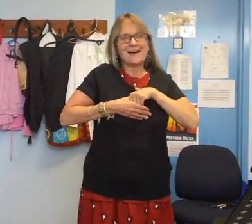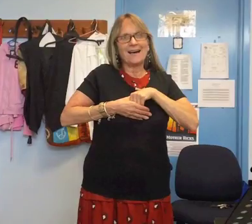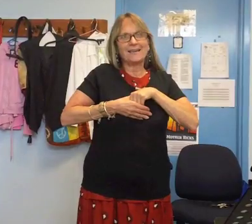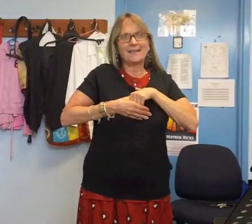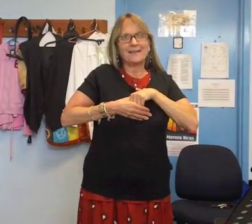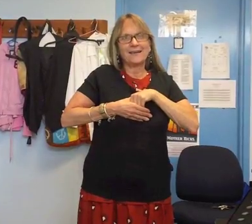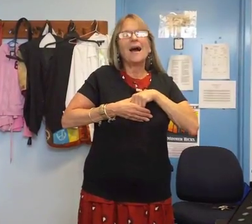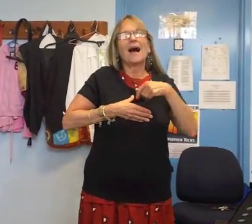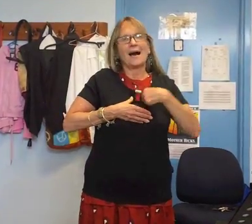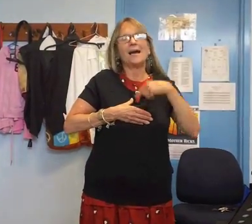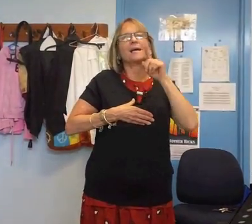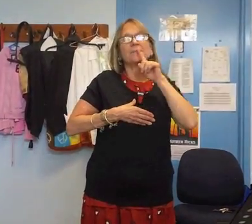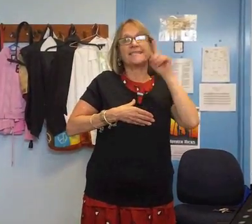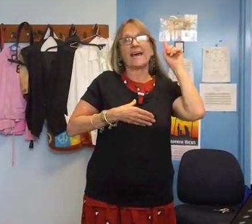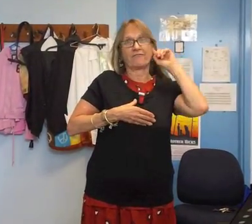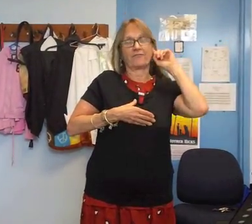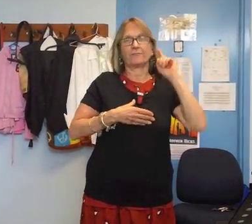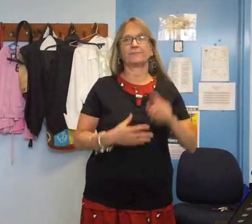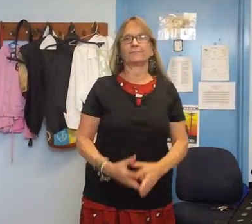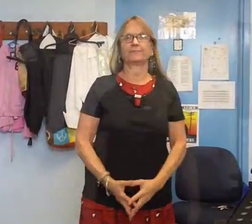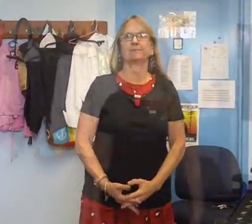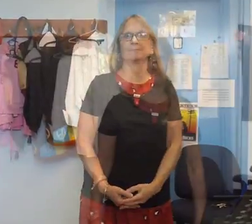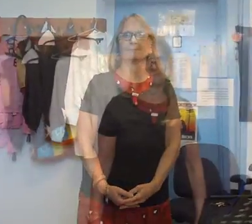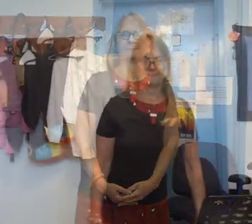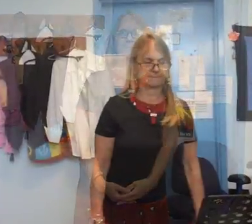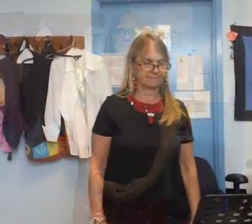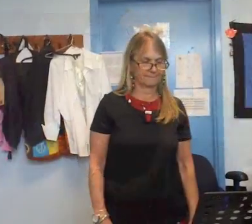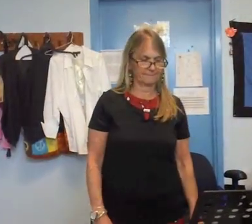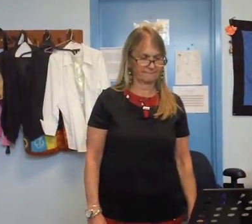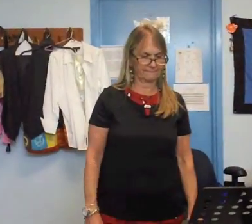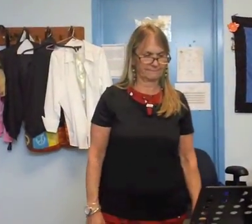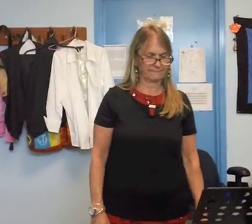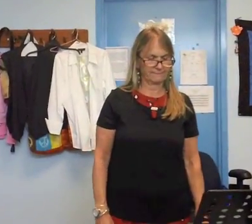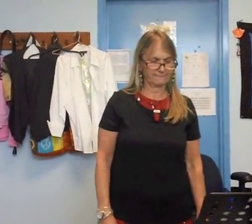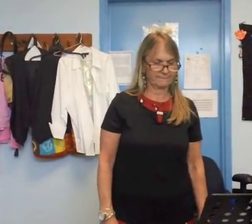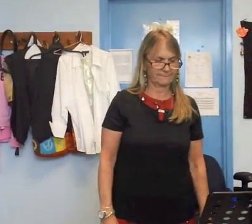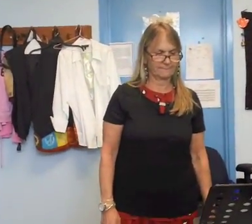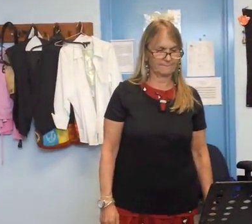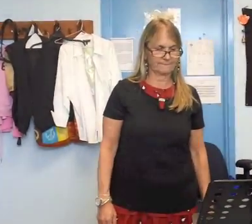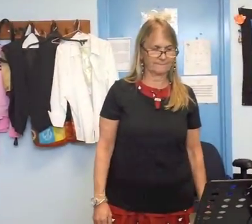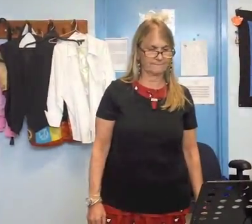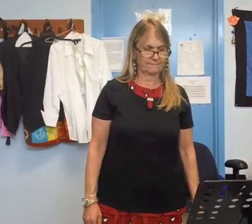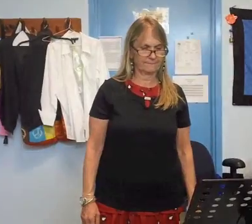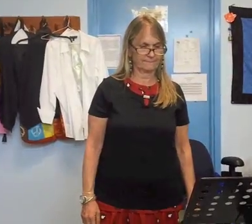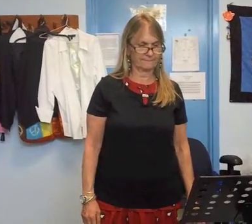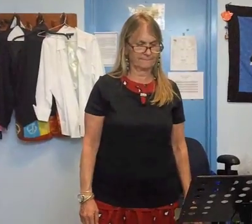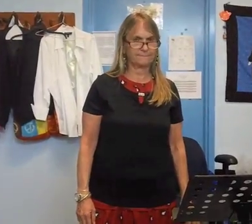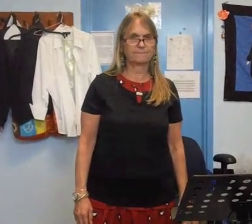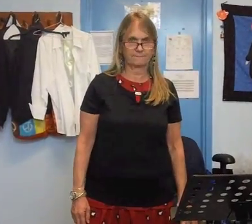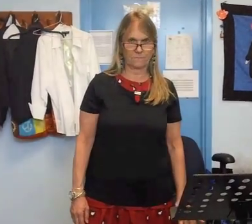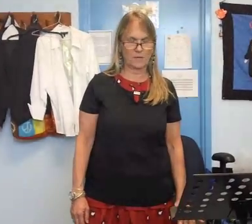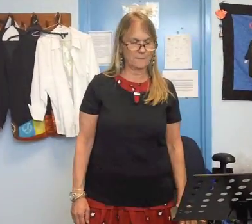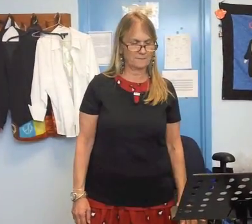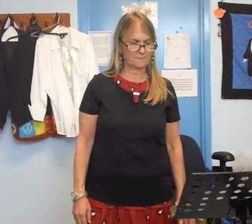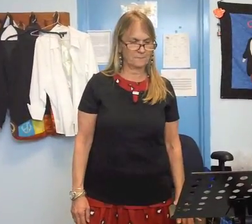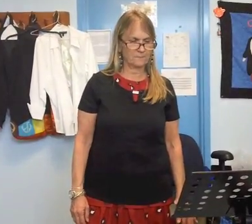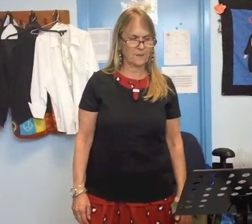I am deaf page 35 and 36 go